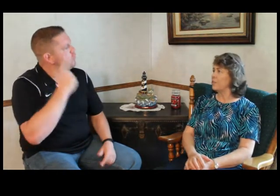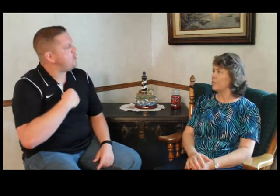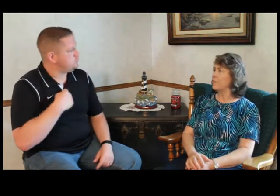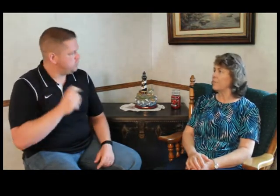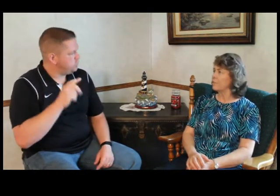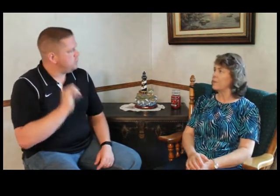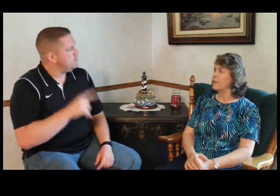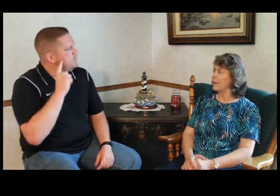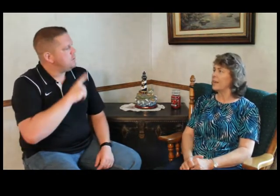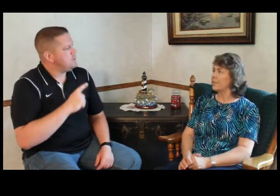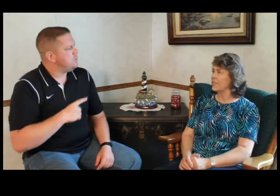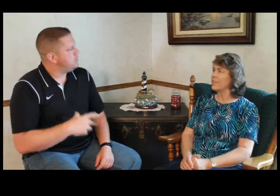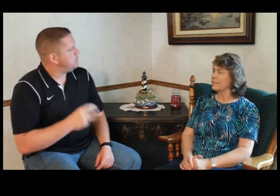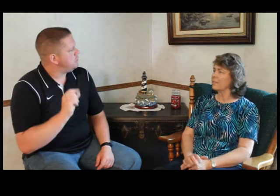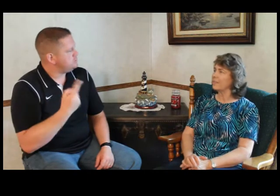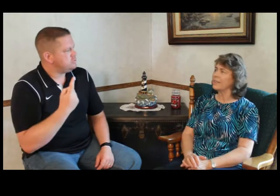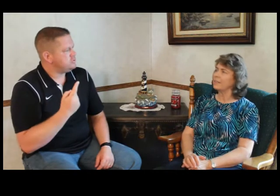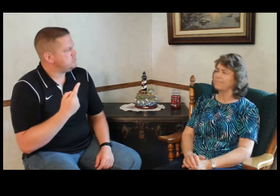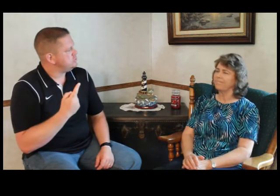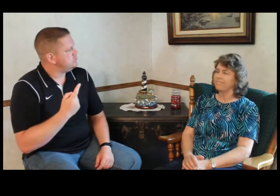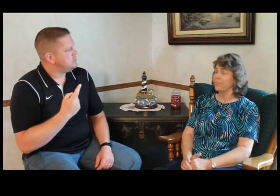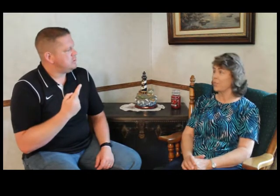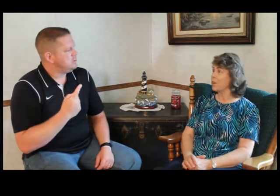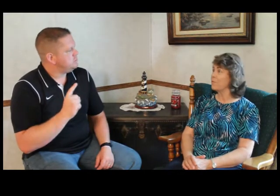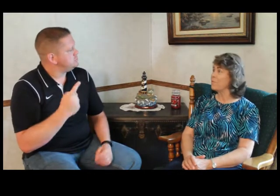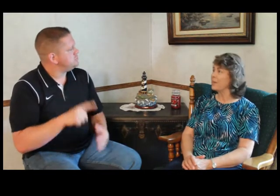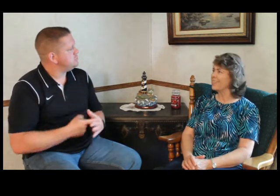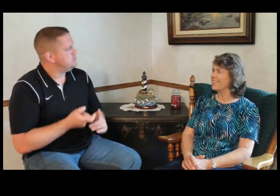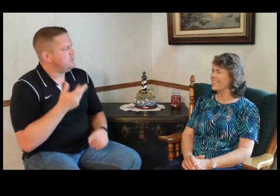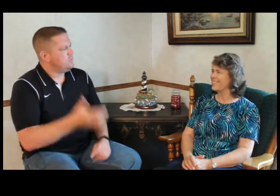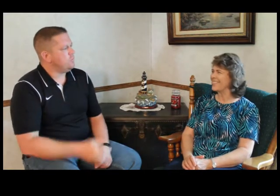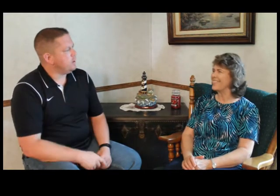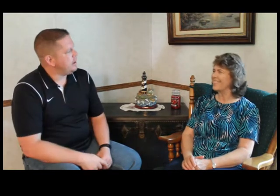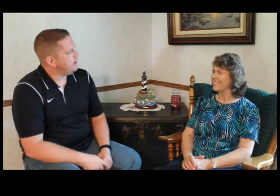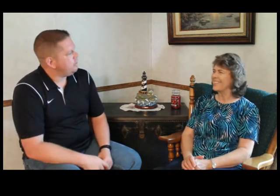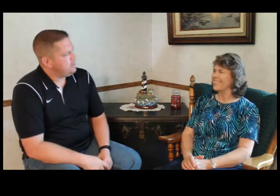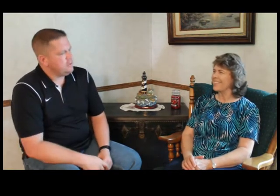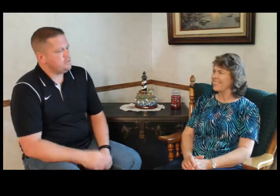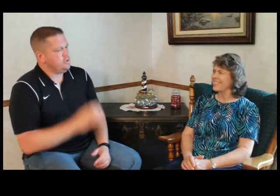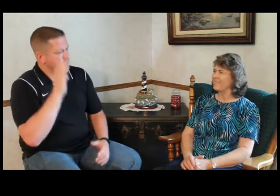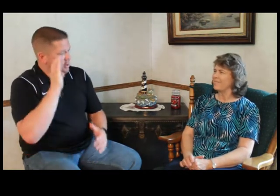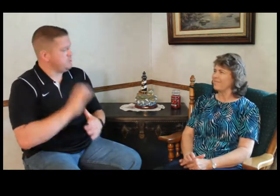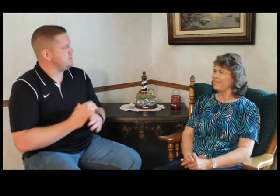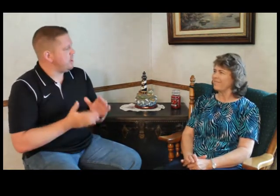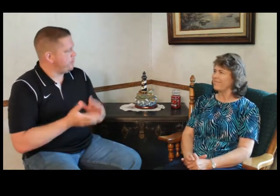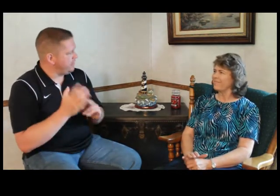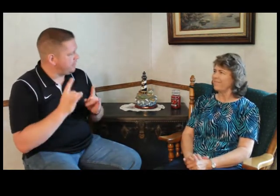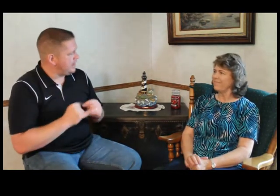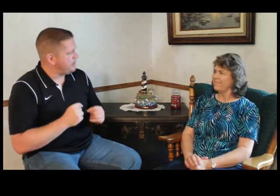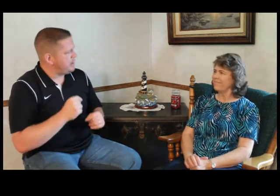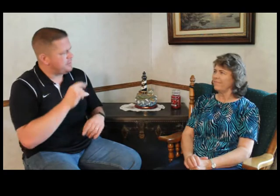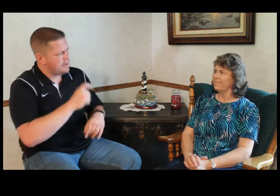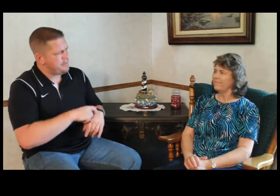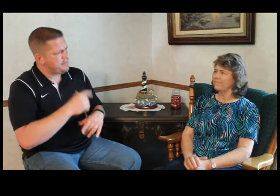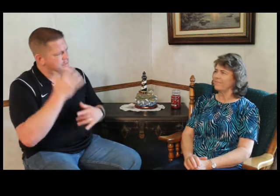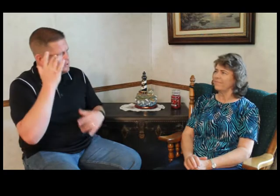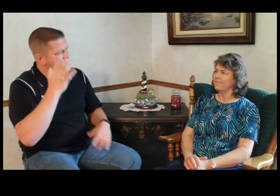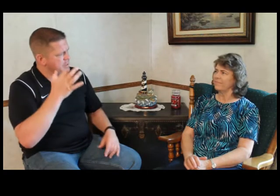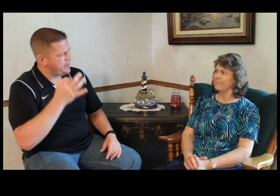do that for the Lord. And it just started from there. Wow. So your husband's operating the camp. And at the time of his sickness, was he a